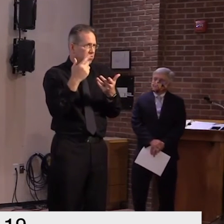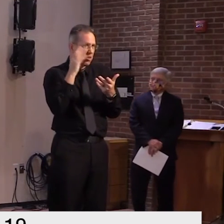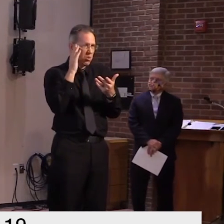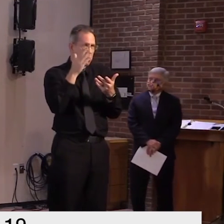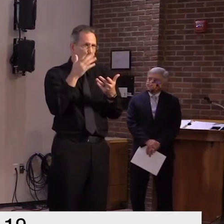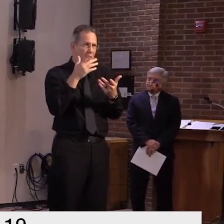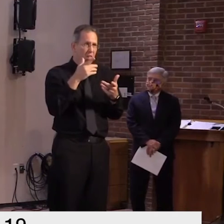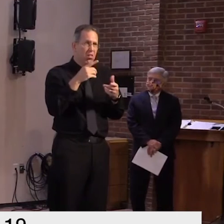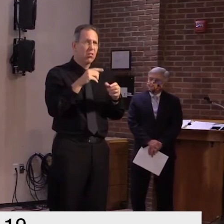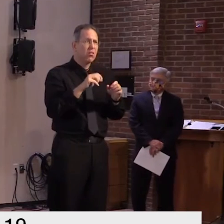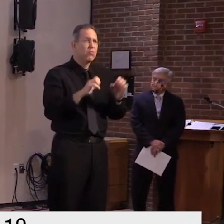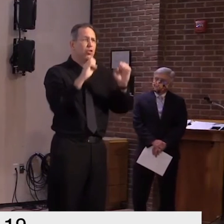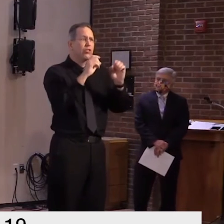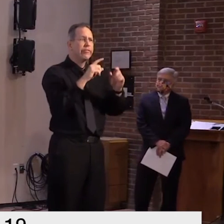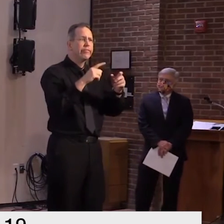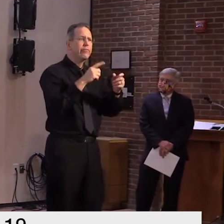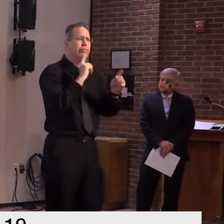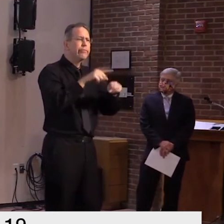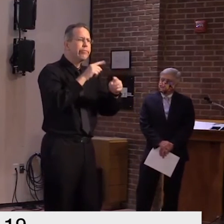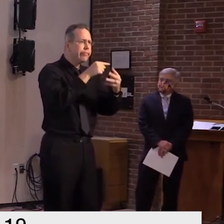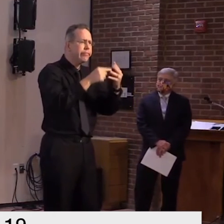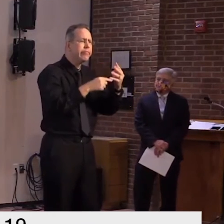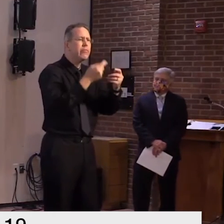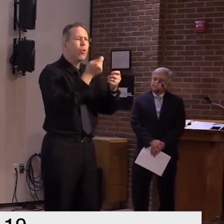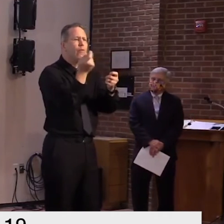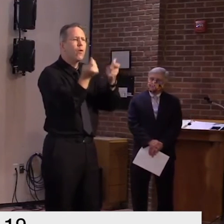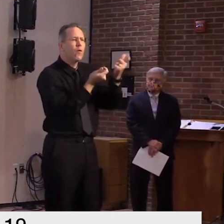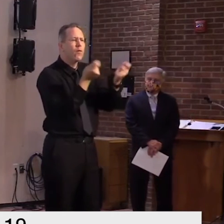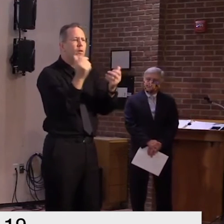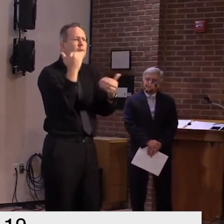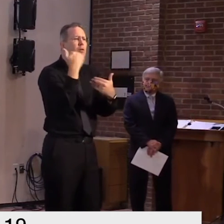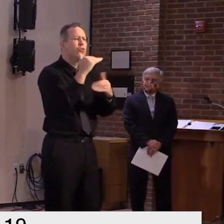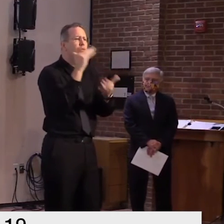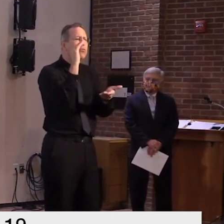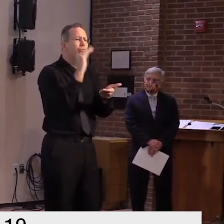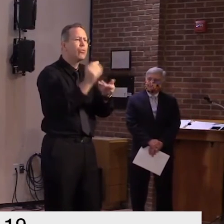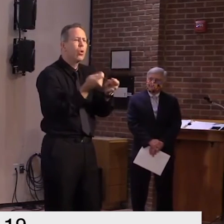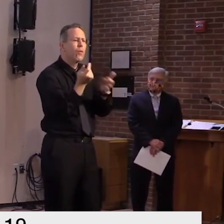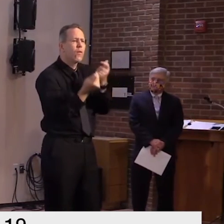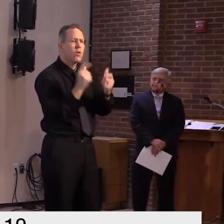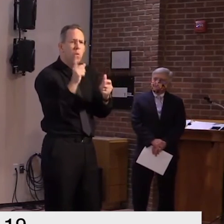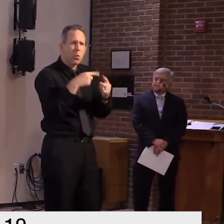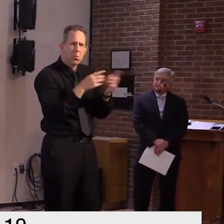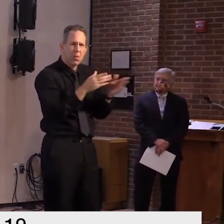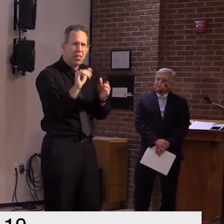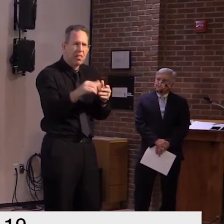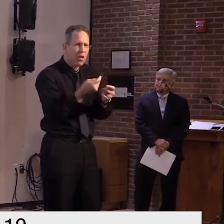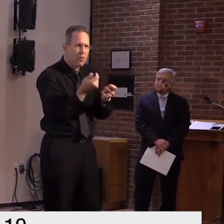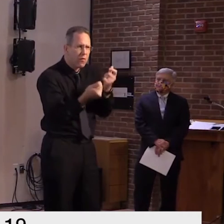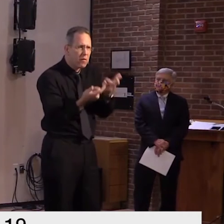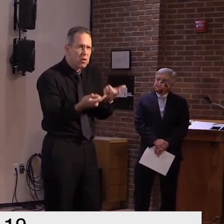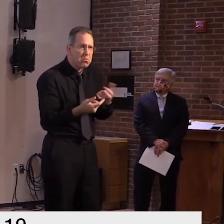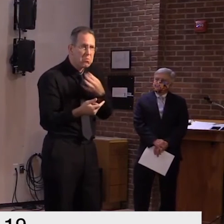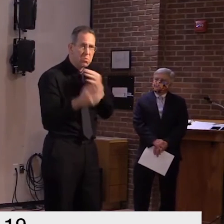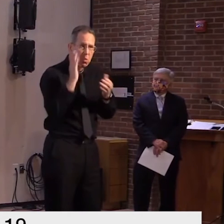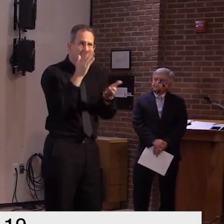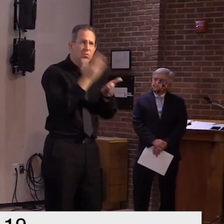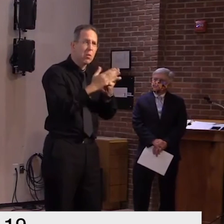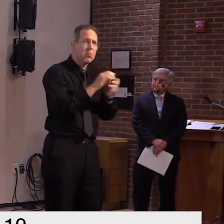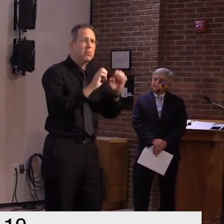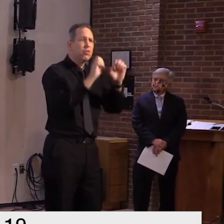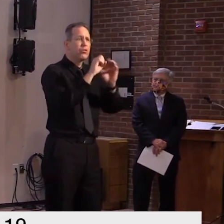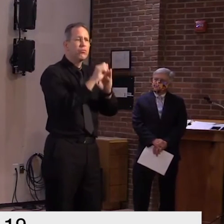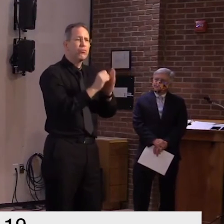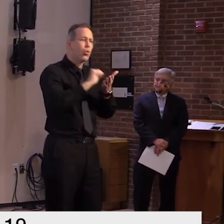time goes on here yeah i certainly how does that stop yeah i certainly hope so uh wilson nothing would